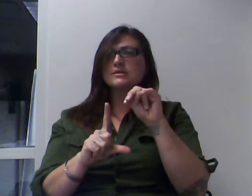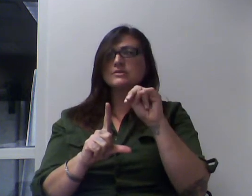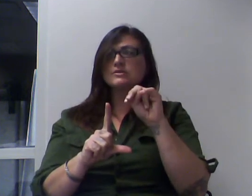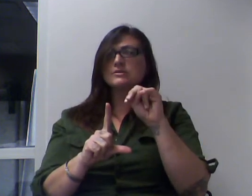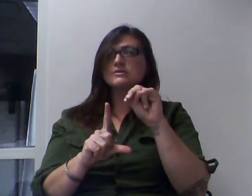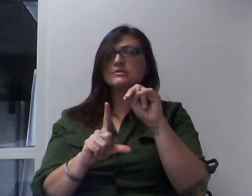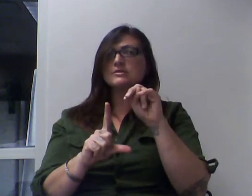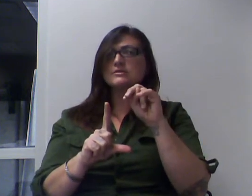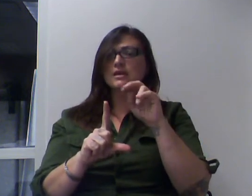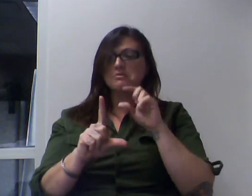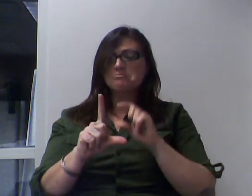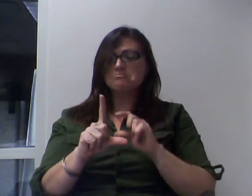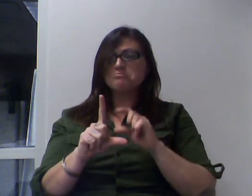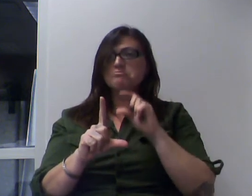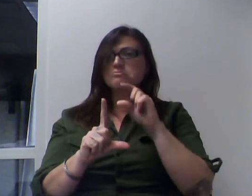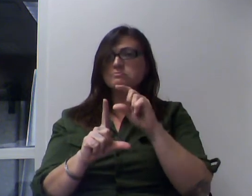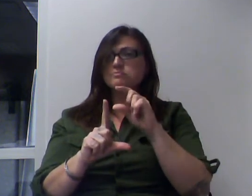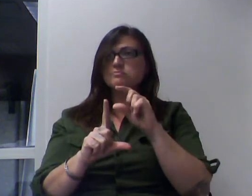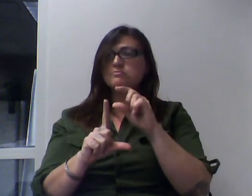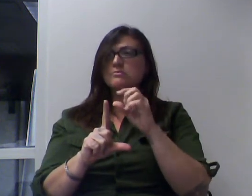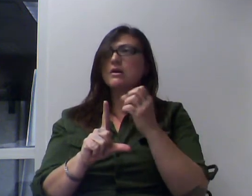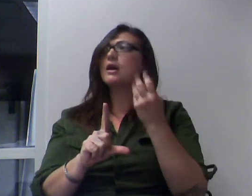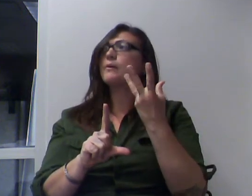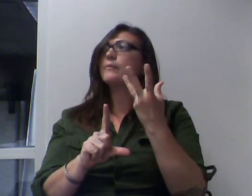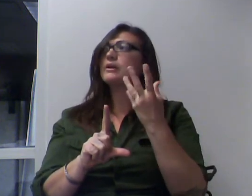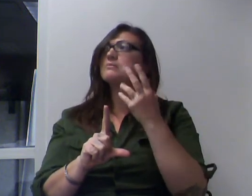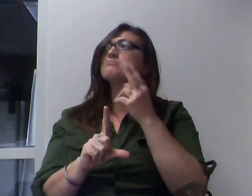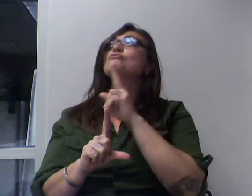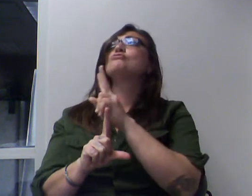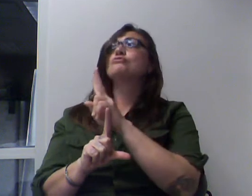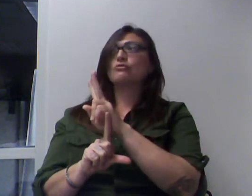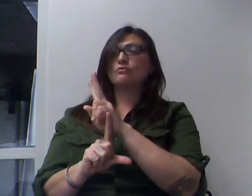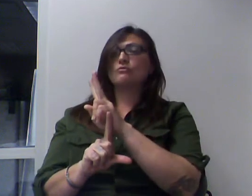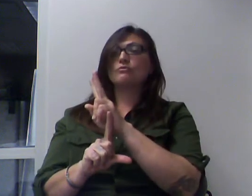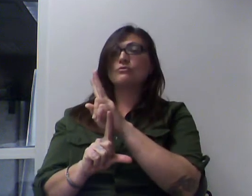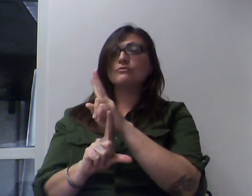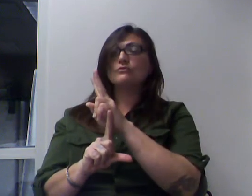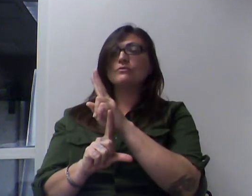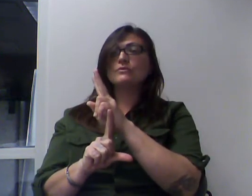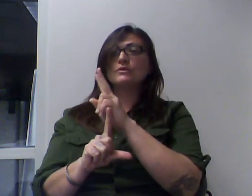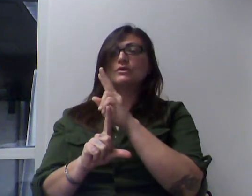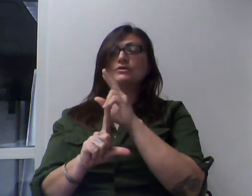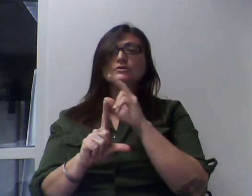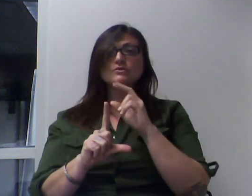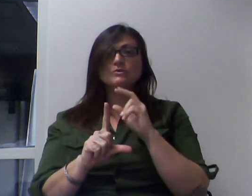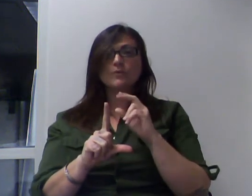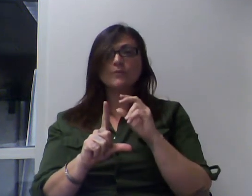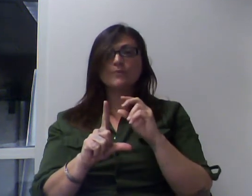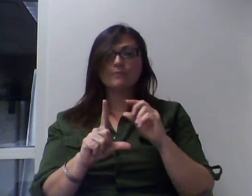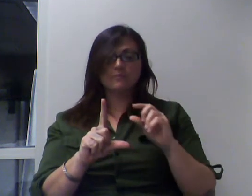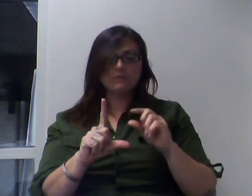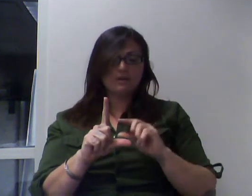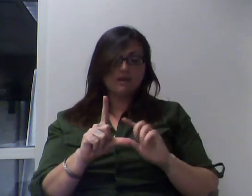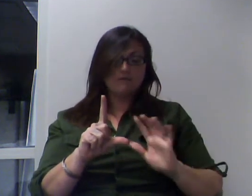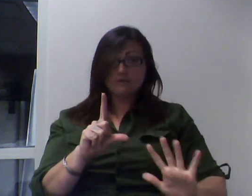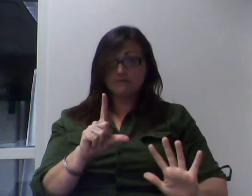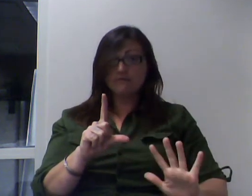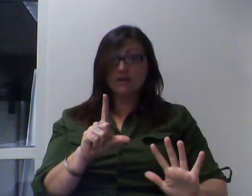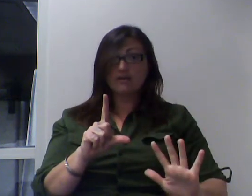squares high? 2. So, in this row there would be 5, there's actually 4 in the picture,